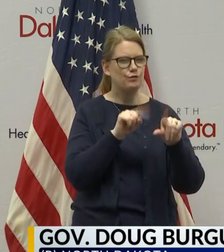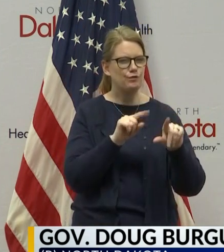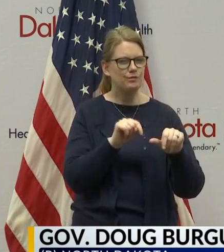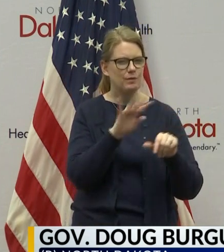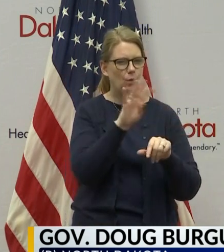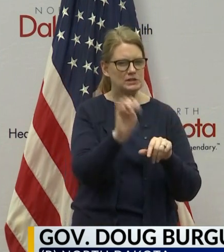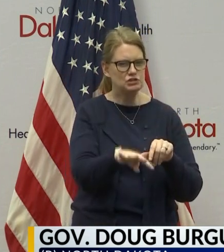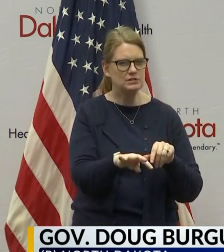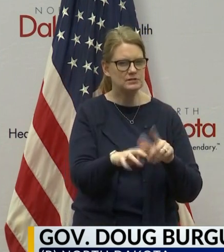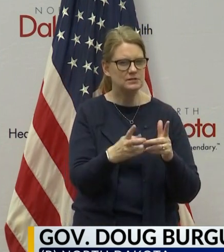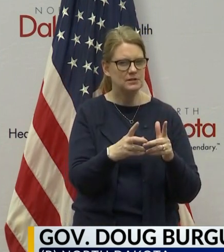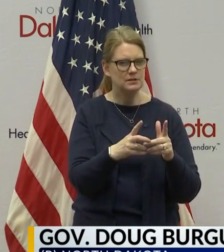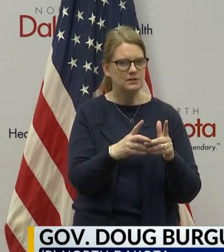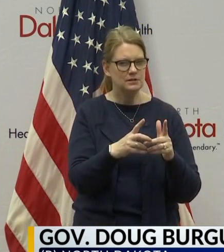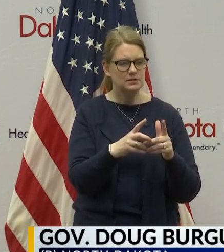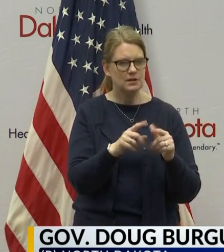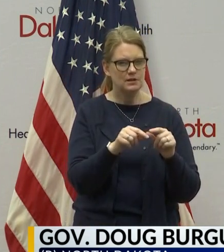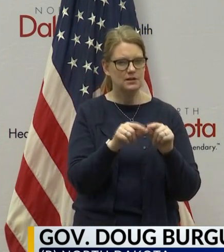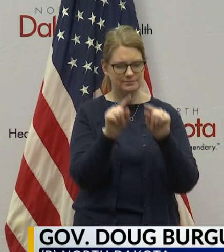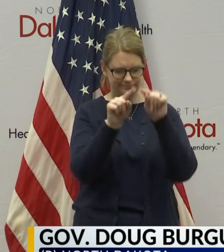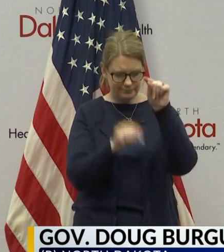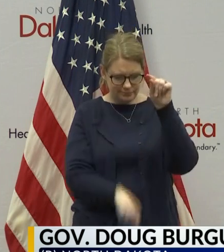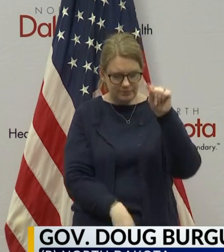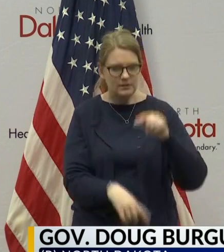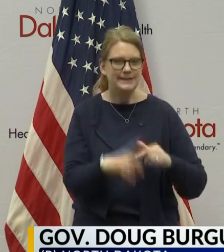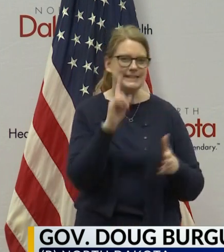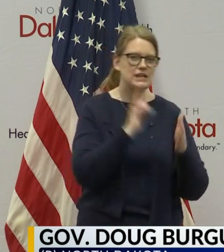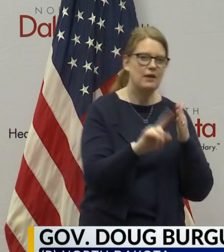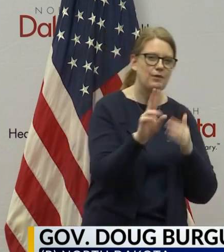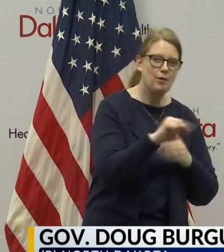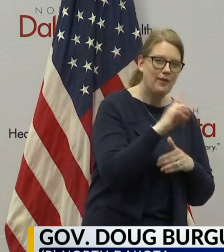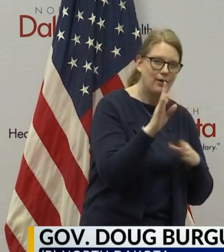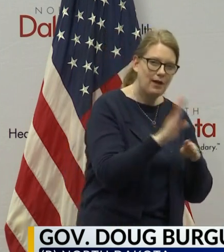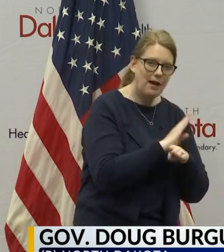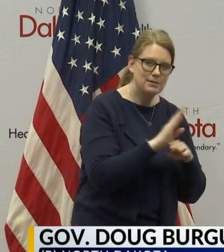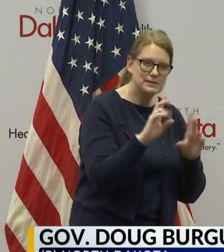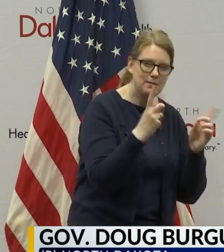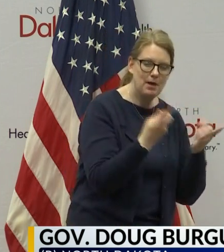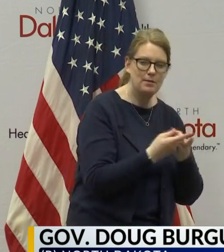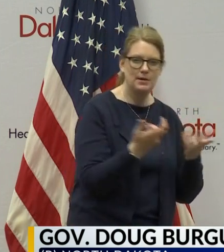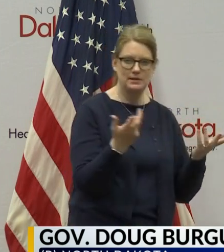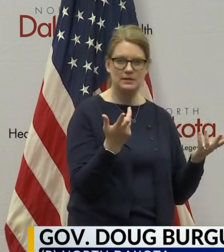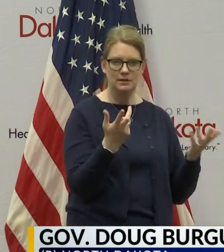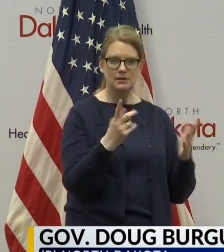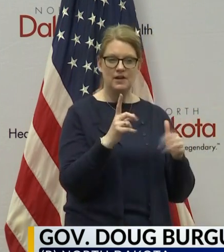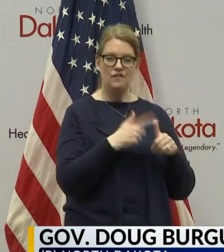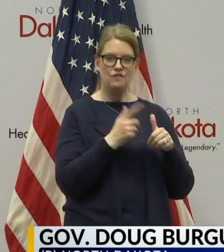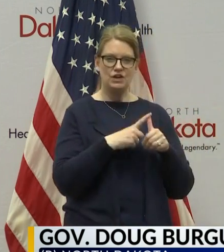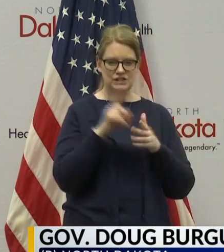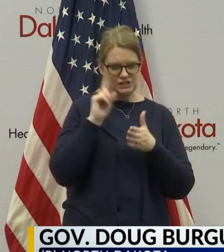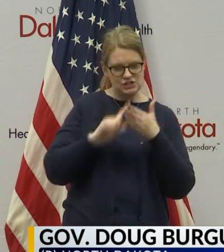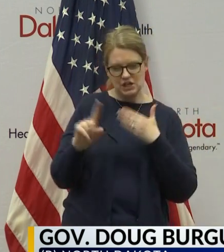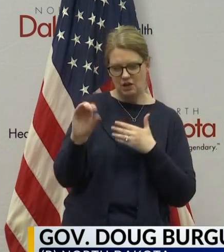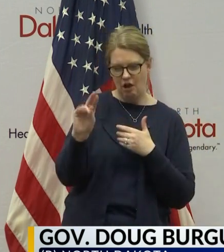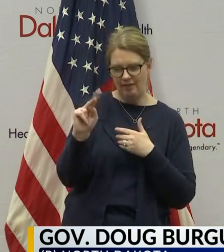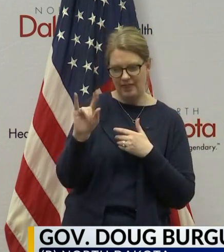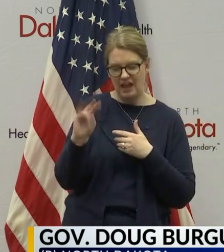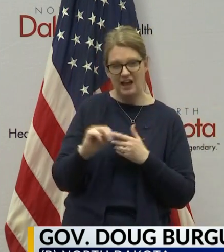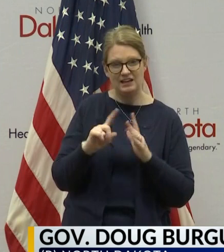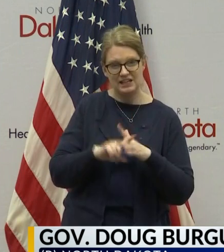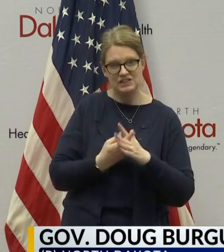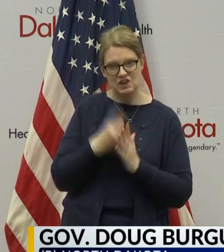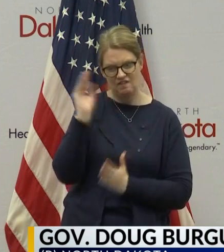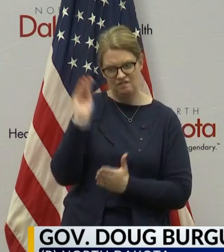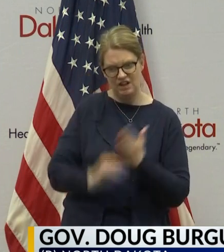aren't sure, check in with the North Dakota Commerce Department and see if we can help you, but start first with what's online and start filling out your